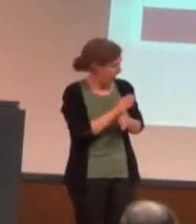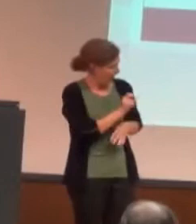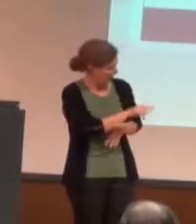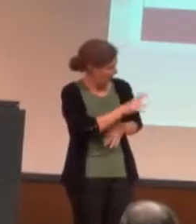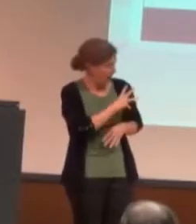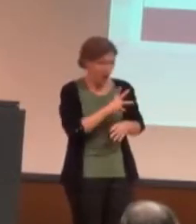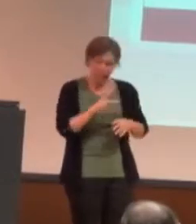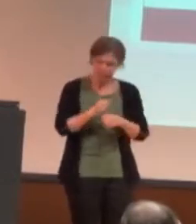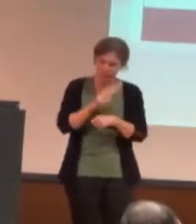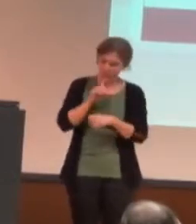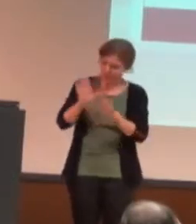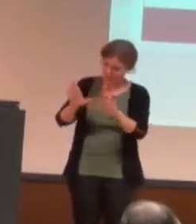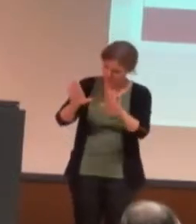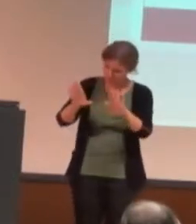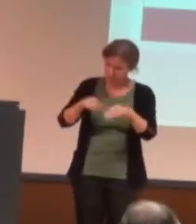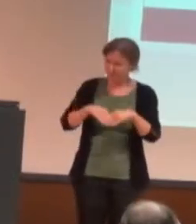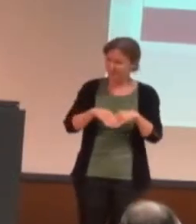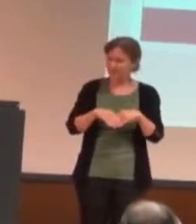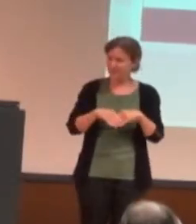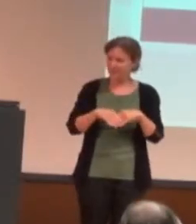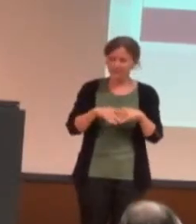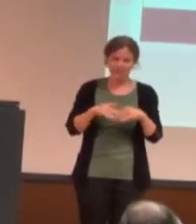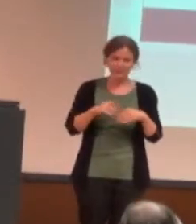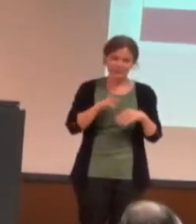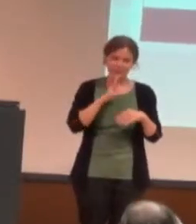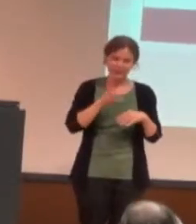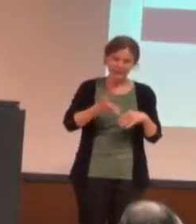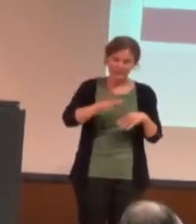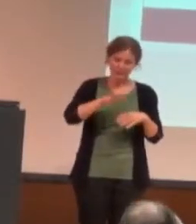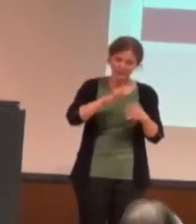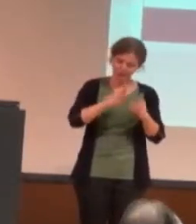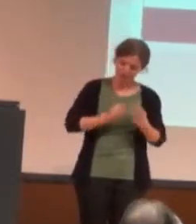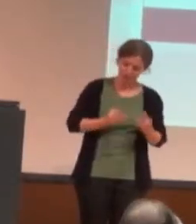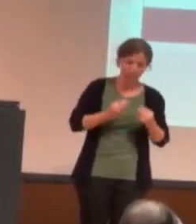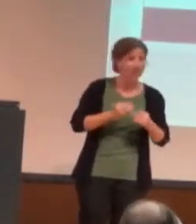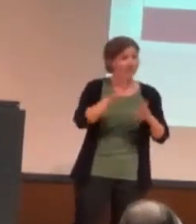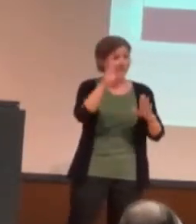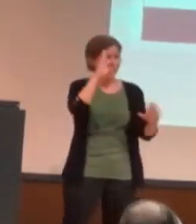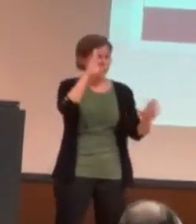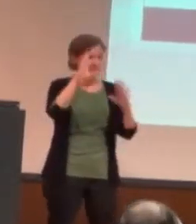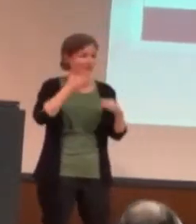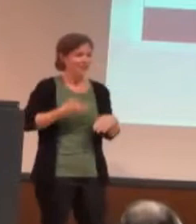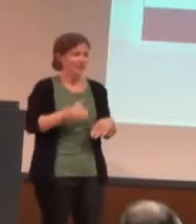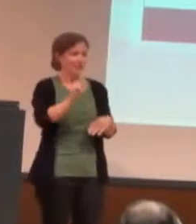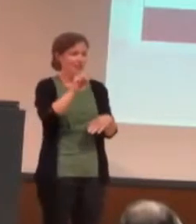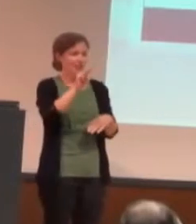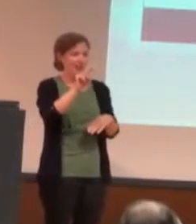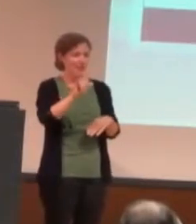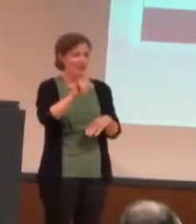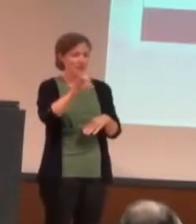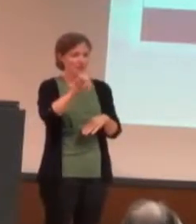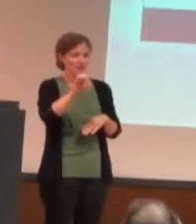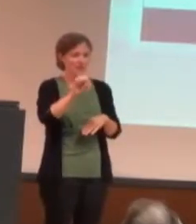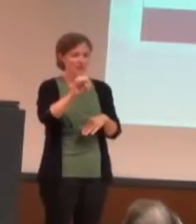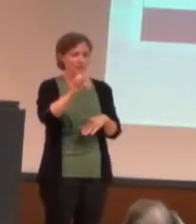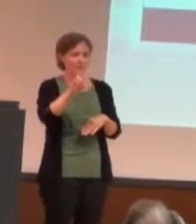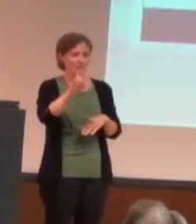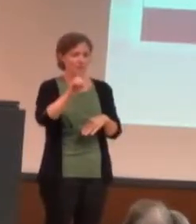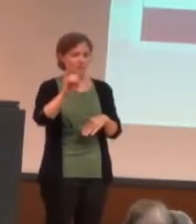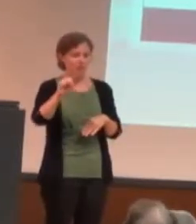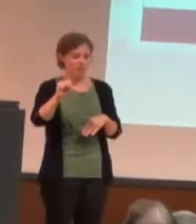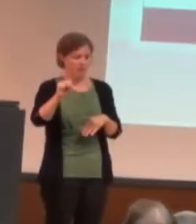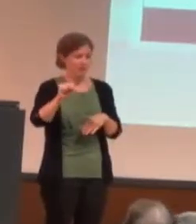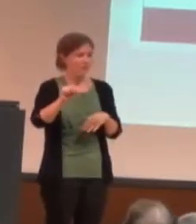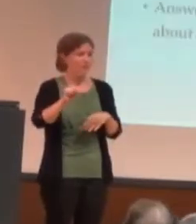I'm just making sure. I'm not a loud speaker. But, hi. My name is Amy DeVos. You